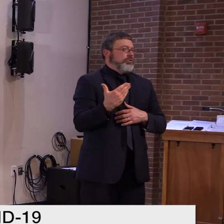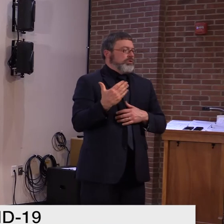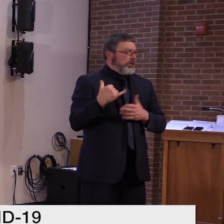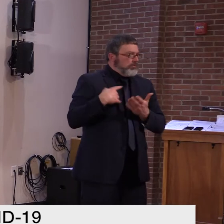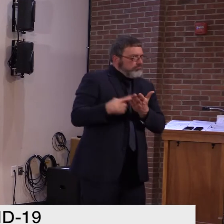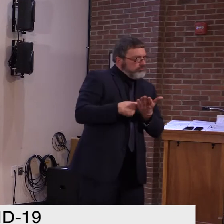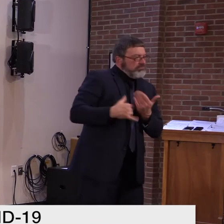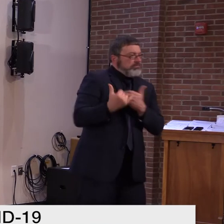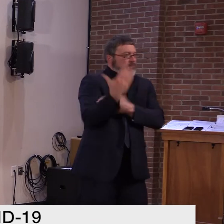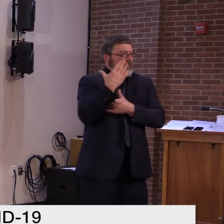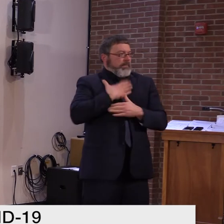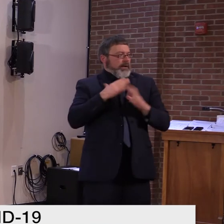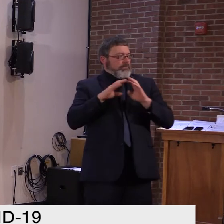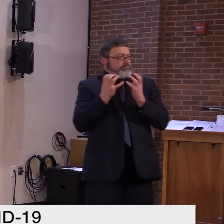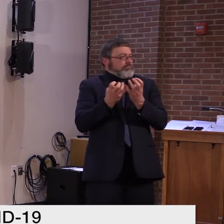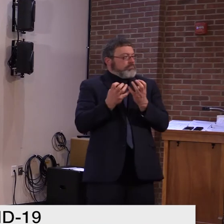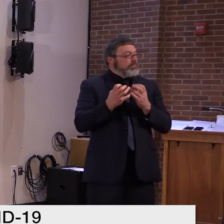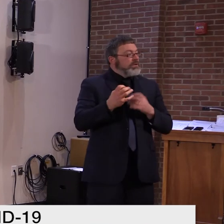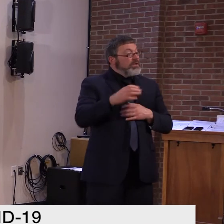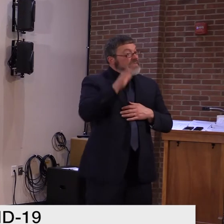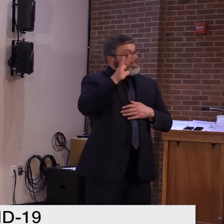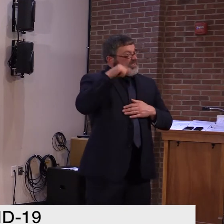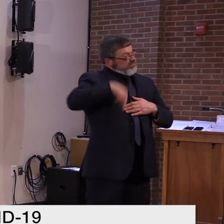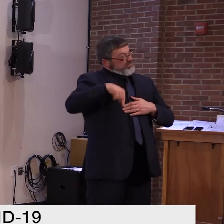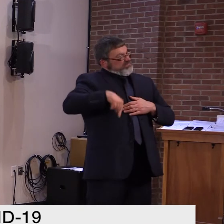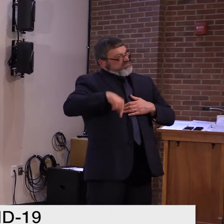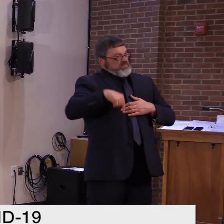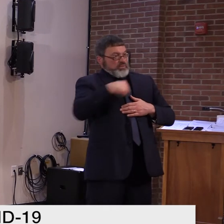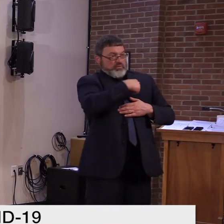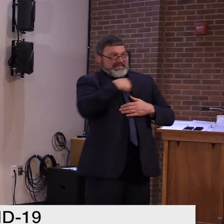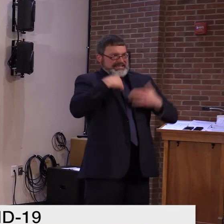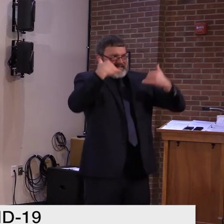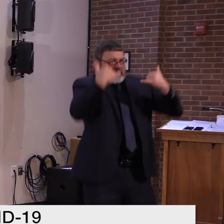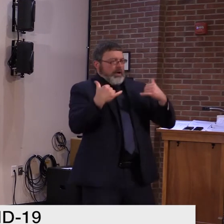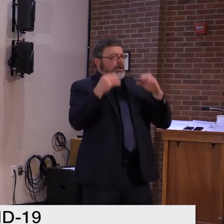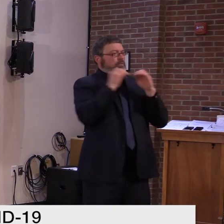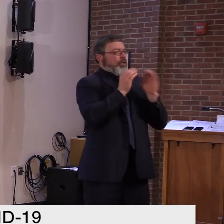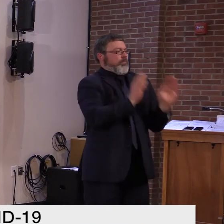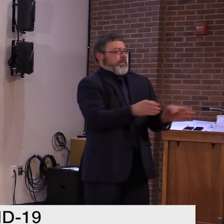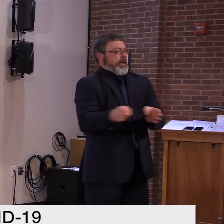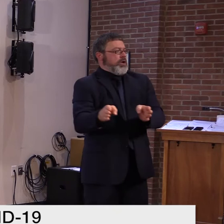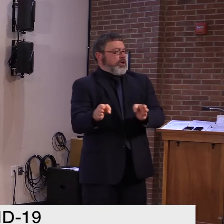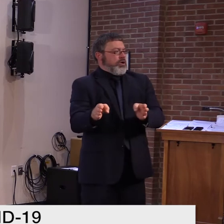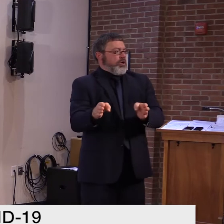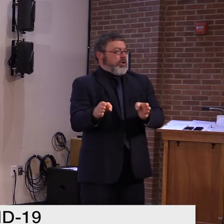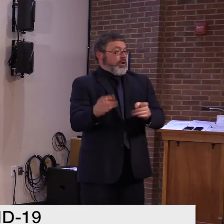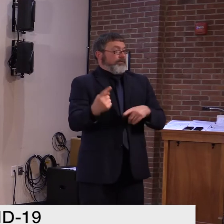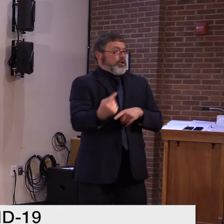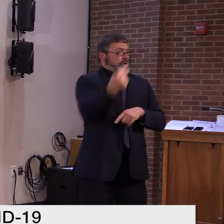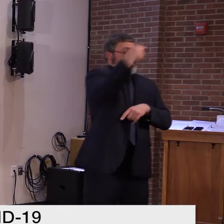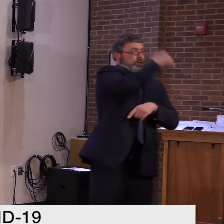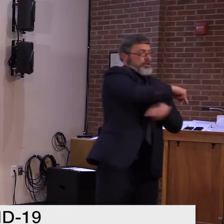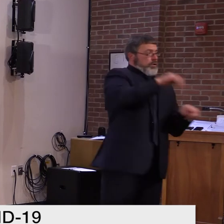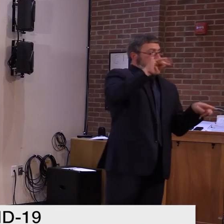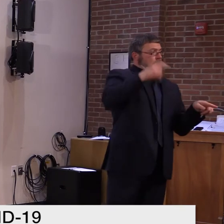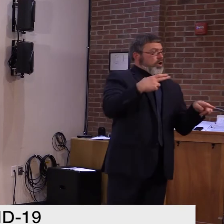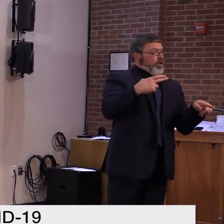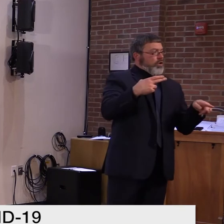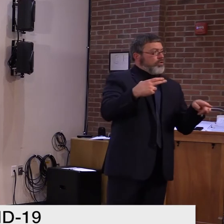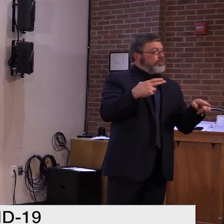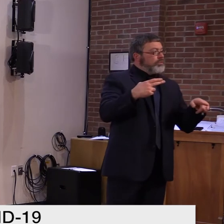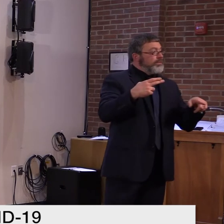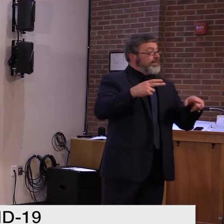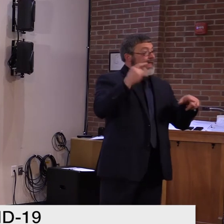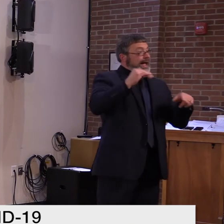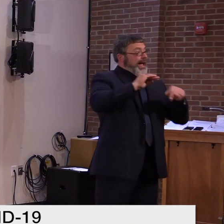we were in March. You've got to remember that there hadn't been a pandemic in 100 years. So when we entered into March,